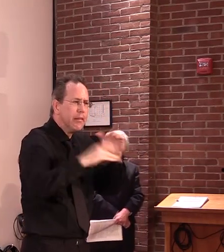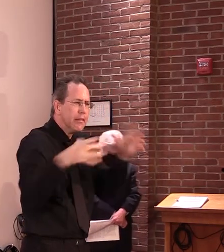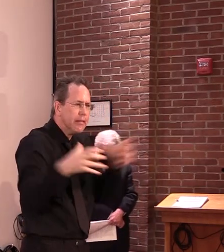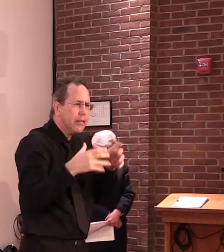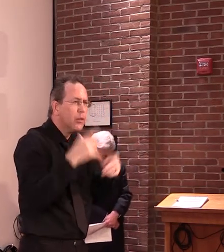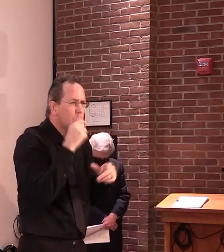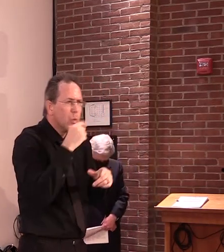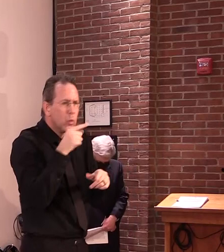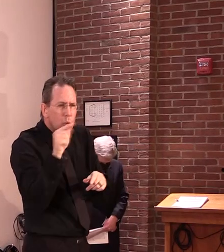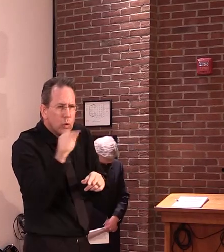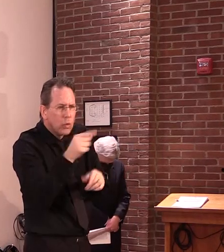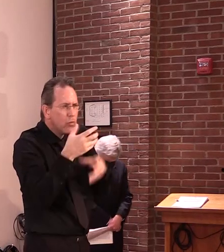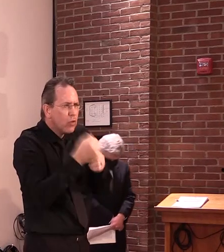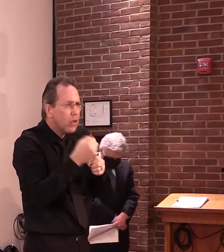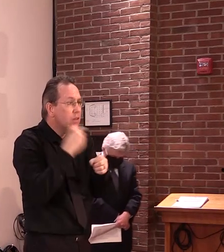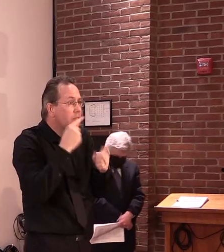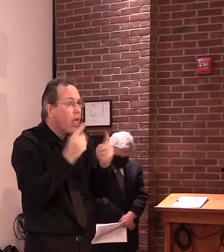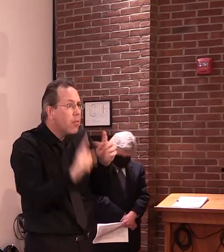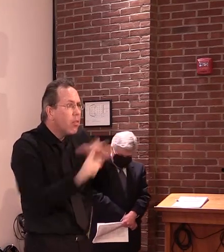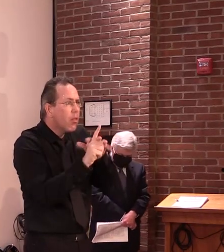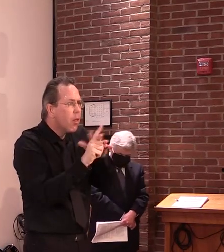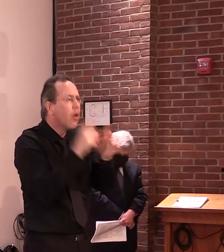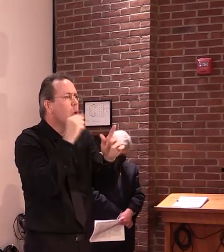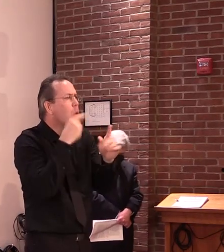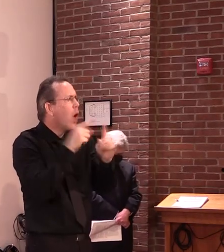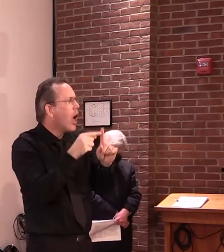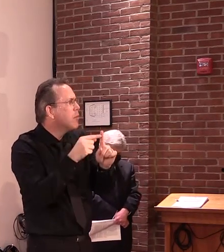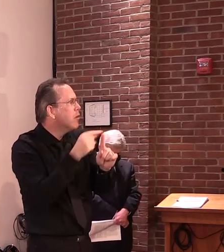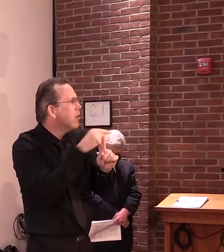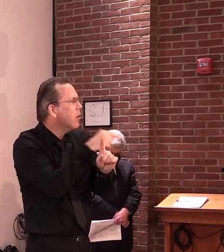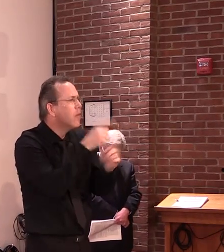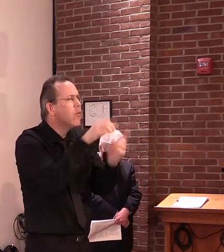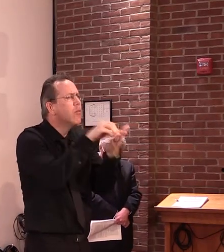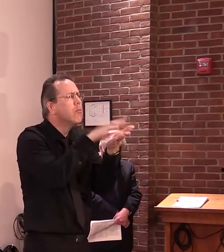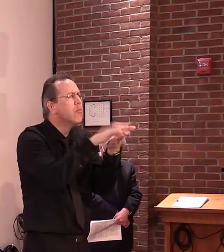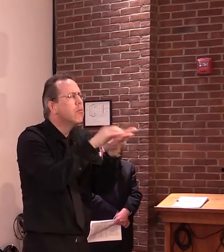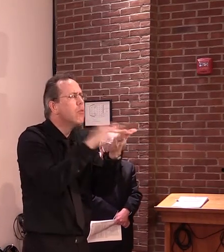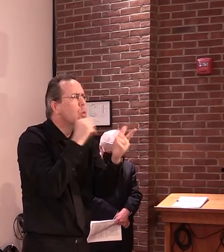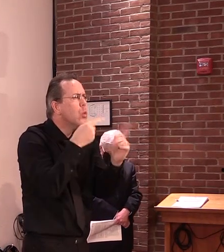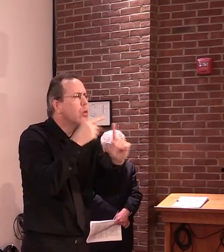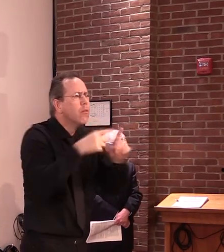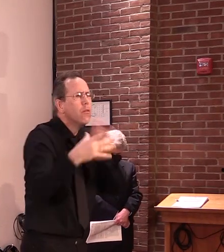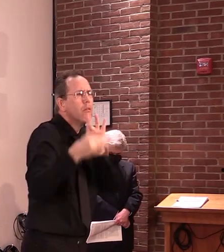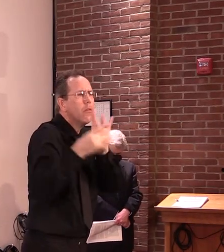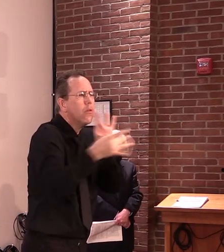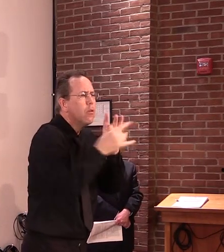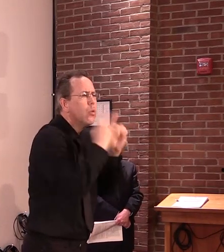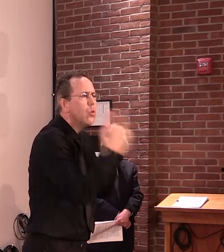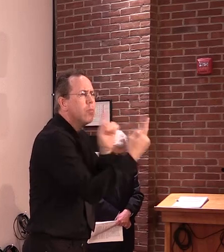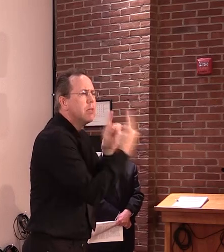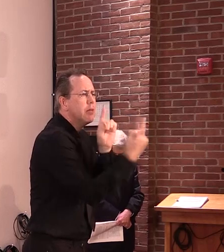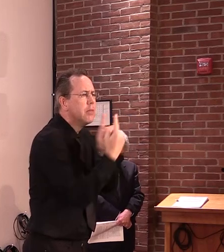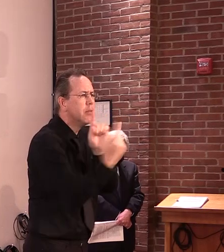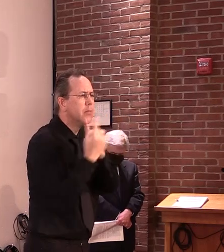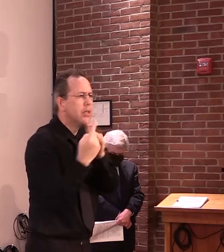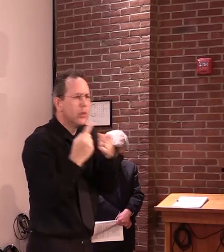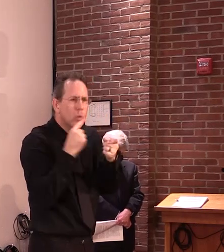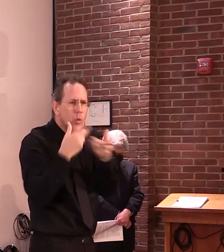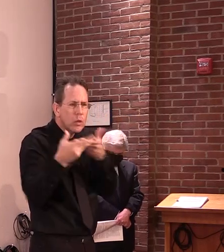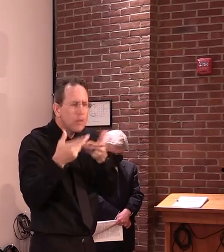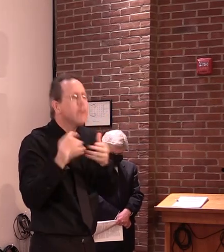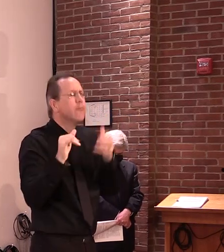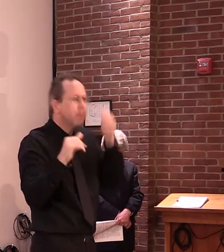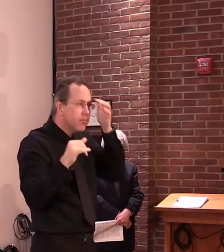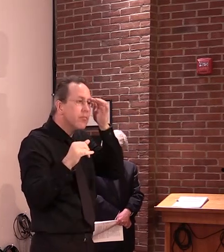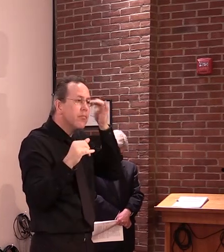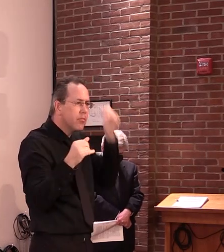someone gets sick. Choose one other trusted household that is also taking health and safety precautions. This could